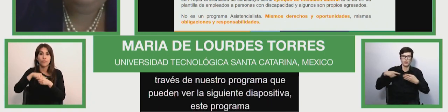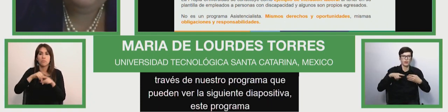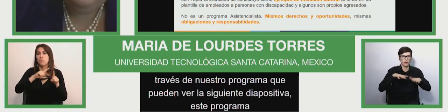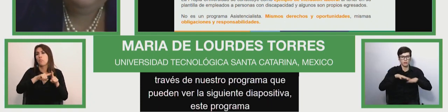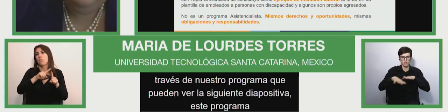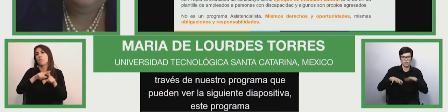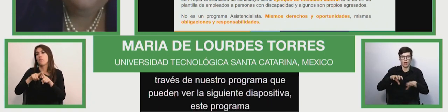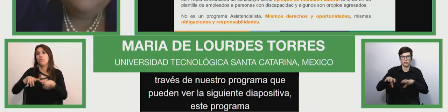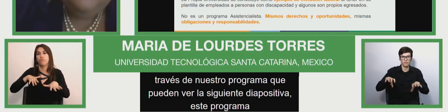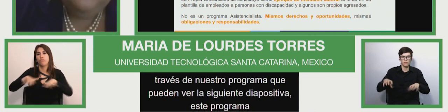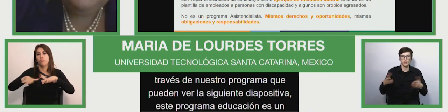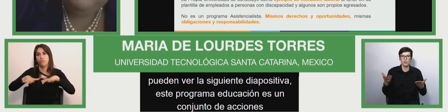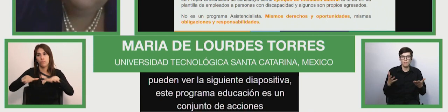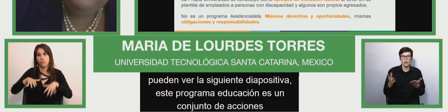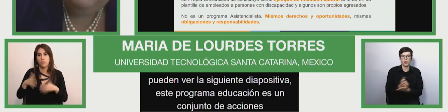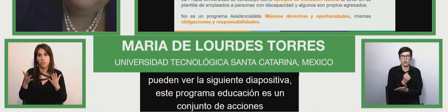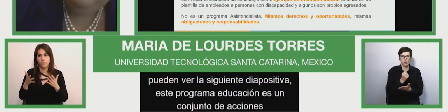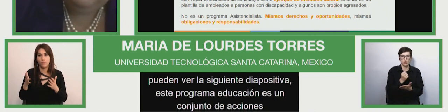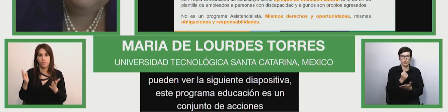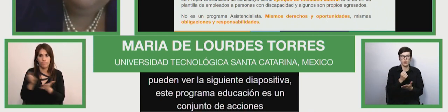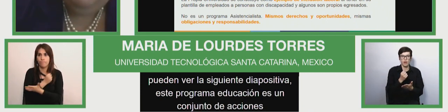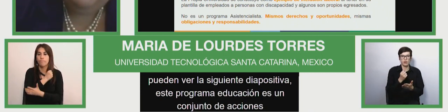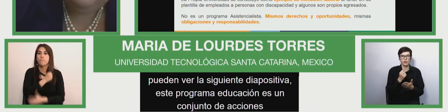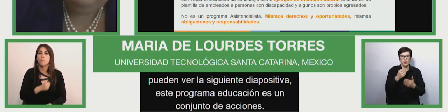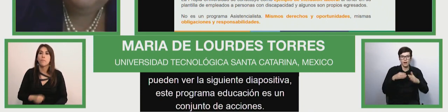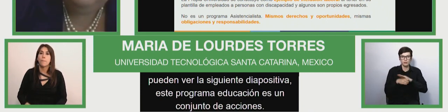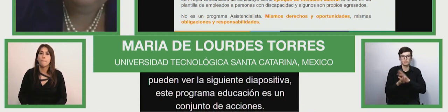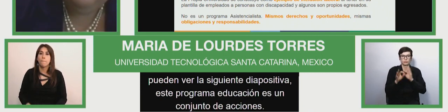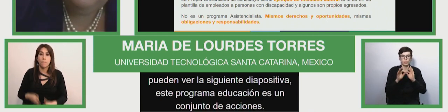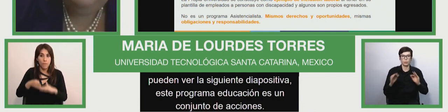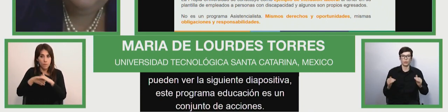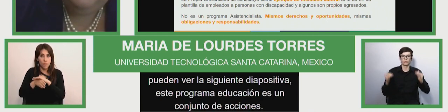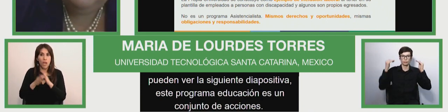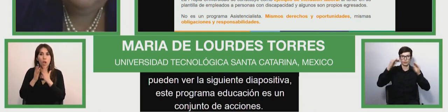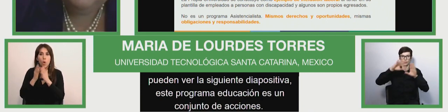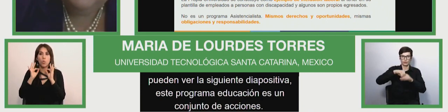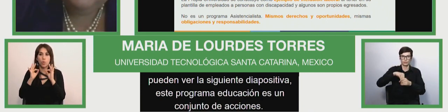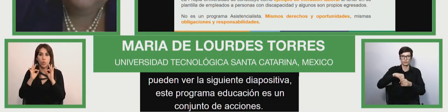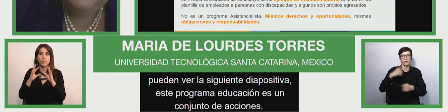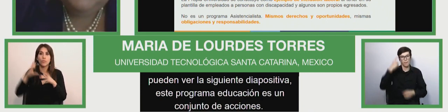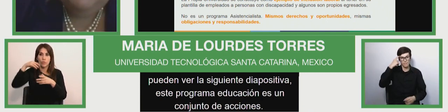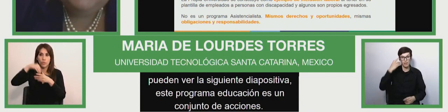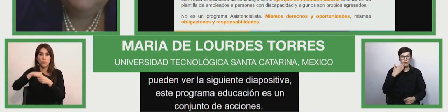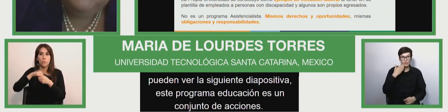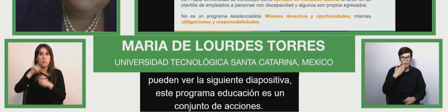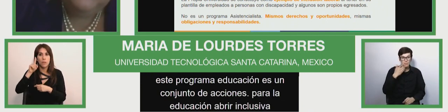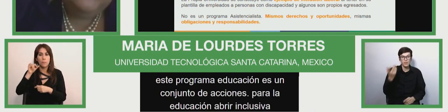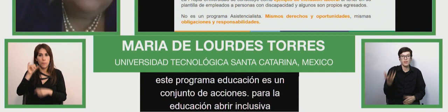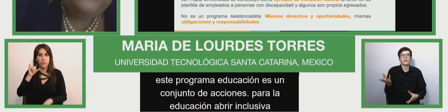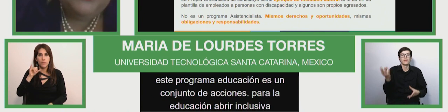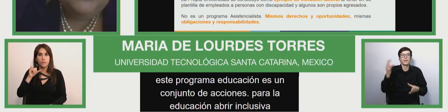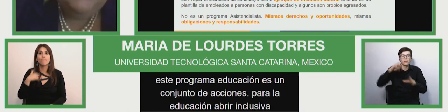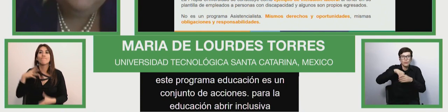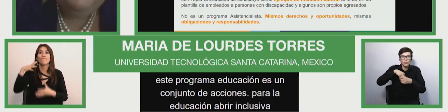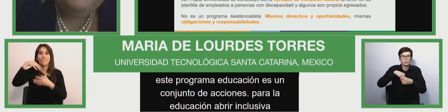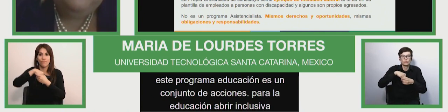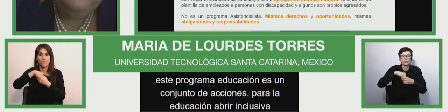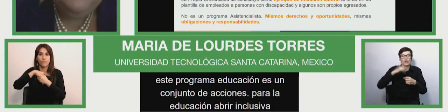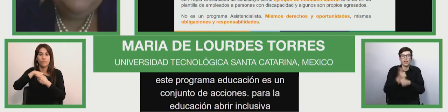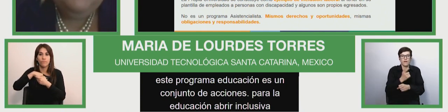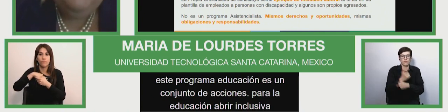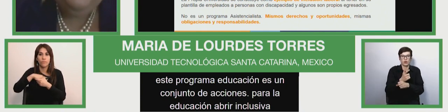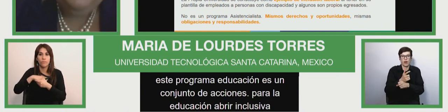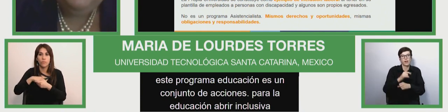see in the next slide is that program high education is a set of